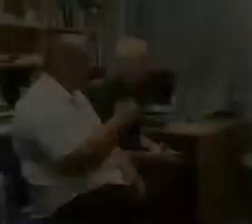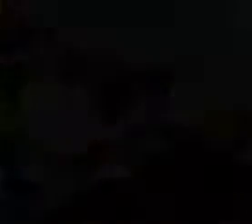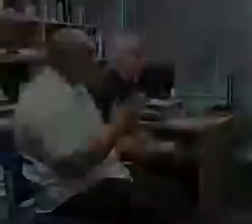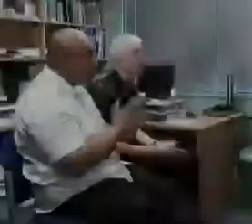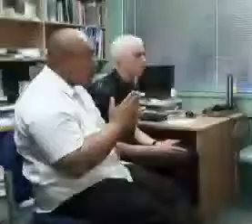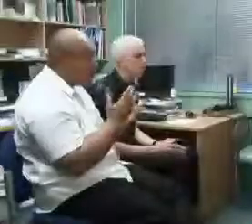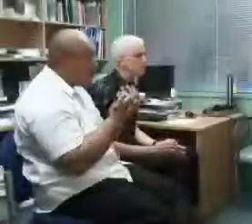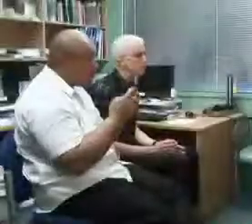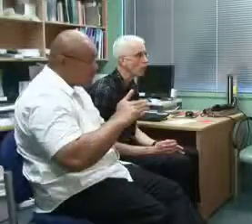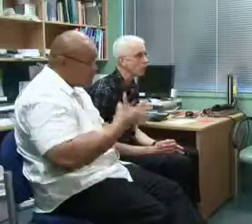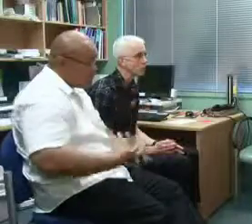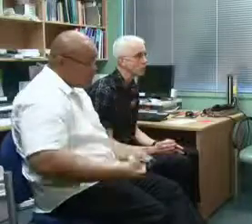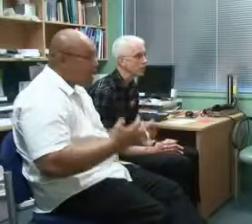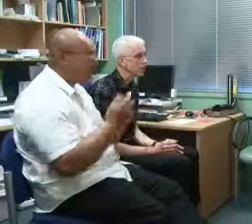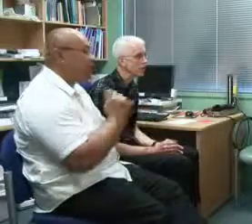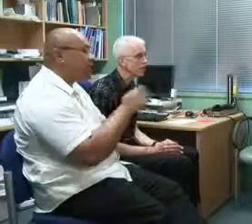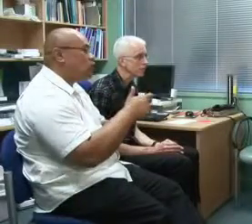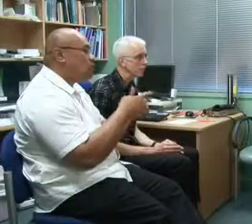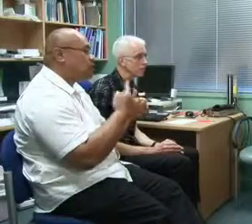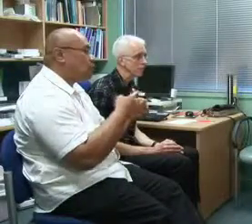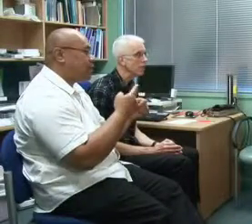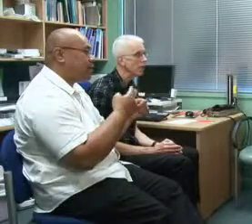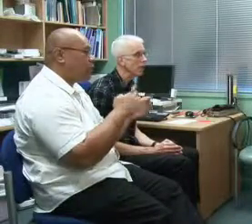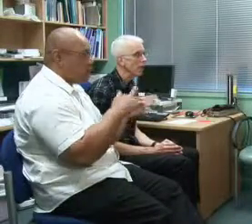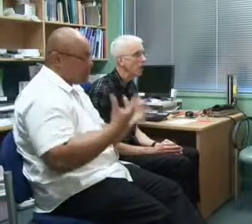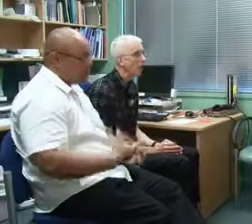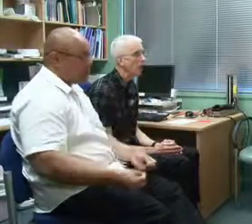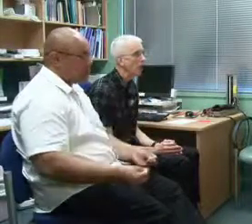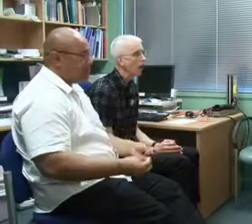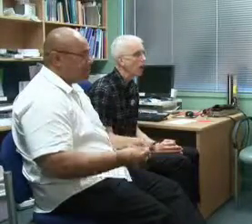We treat you an antibiotic to clear up the infection.